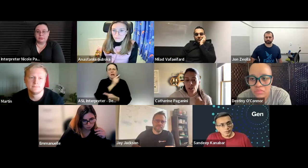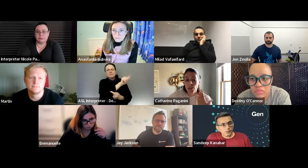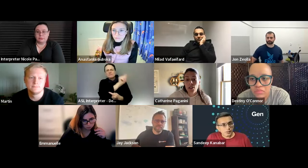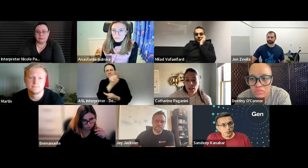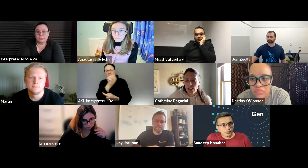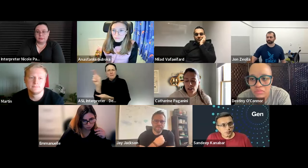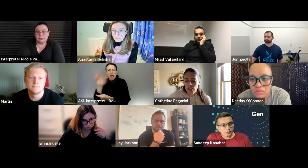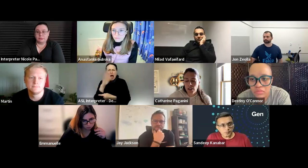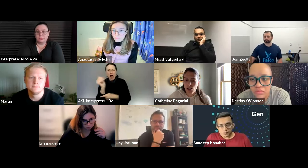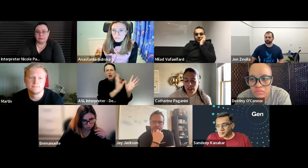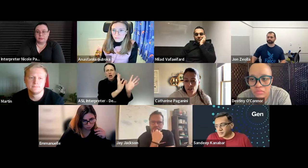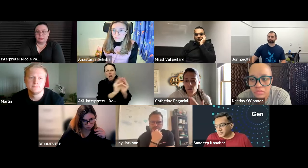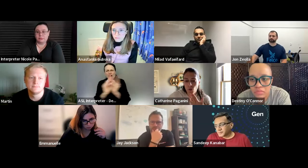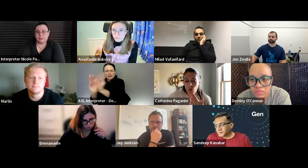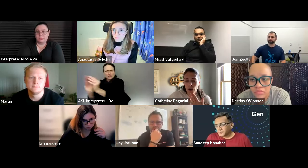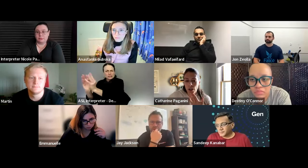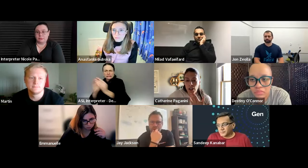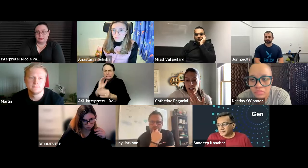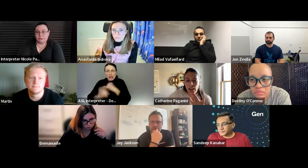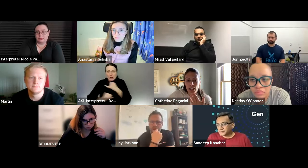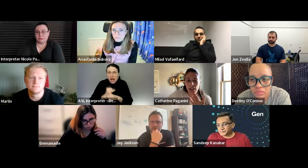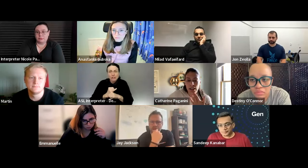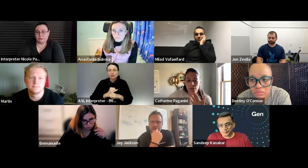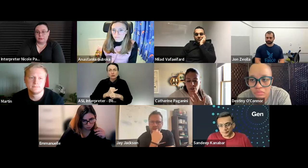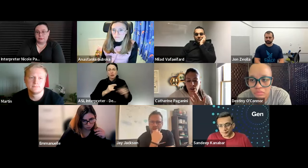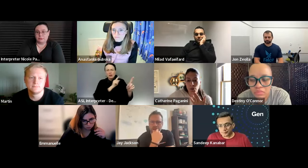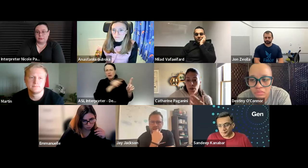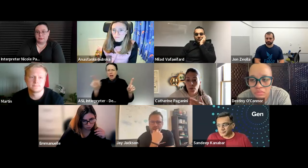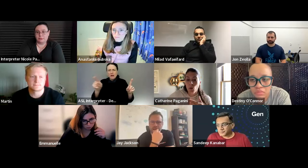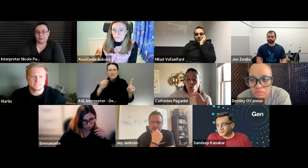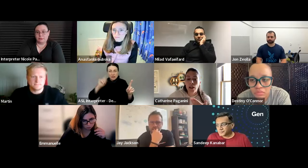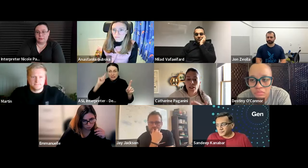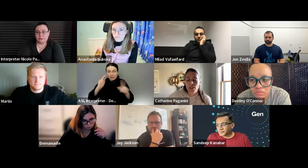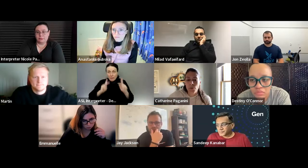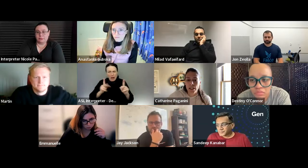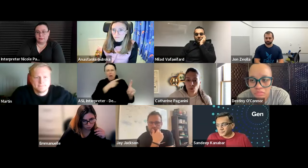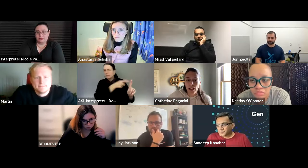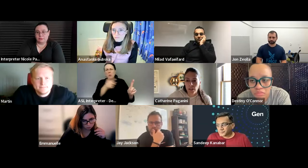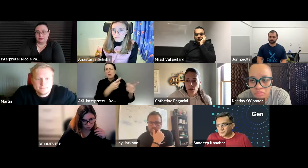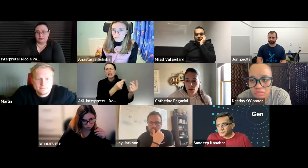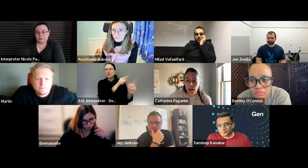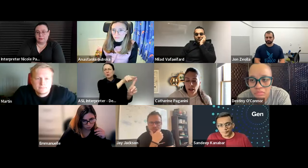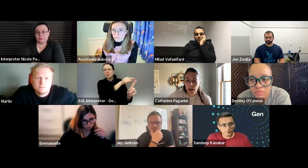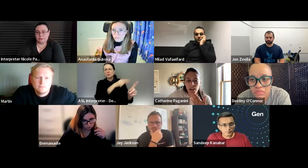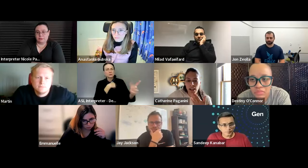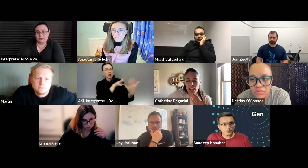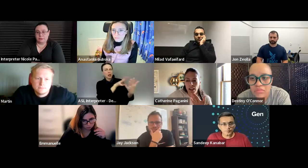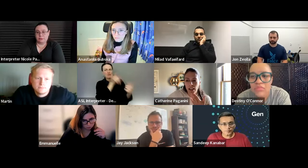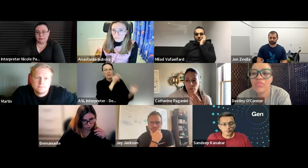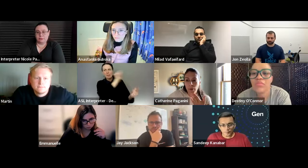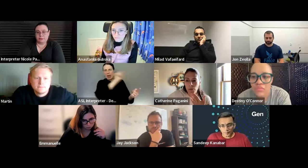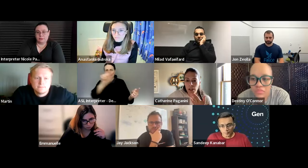have done international events for uh deaf uh people what's the best practice right